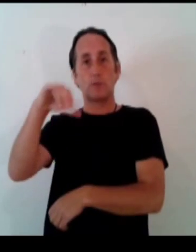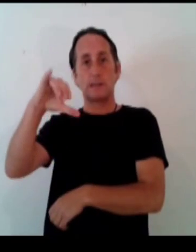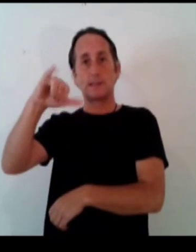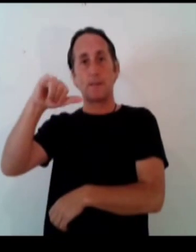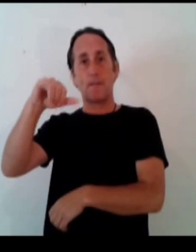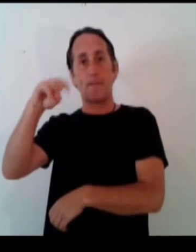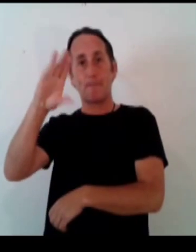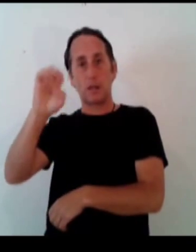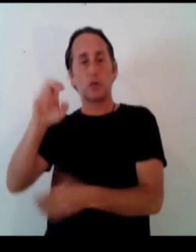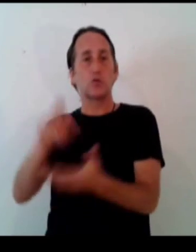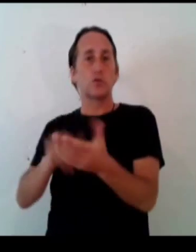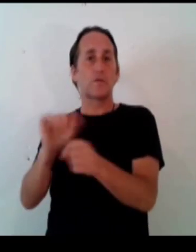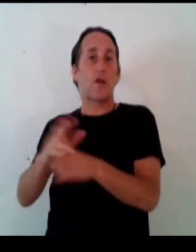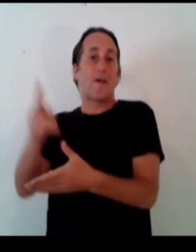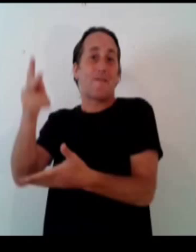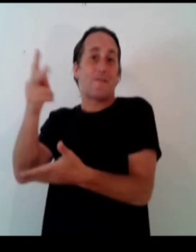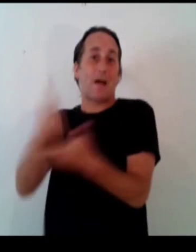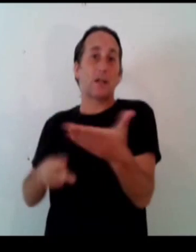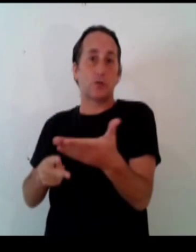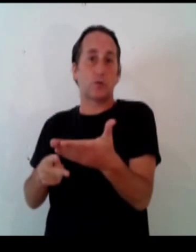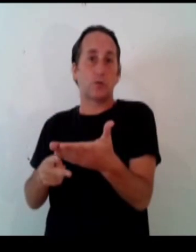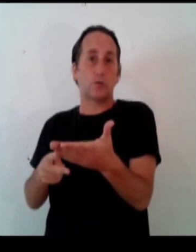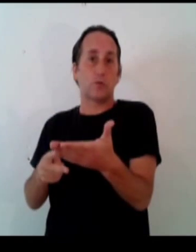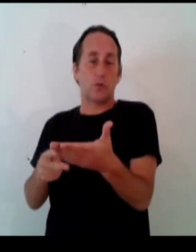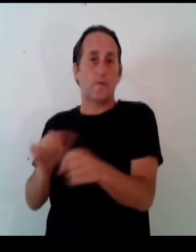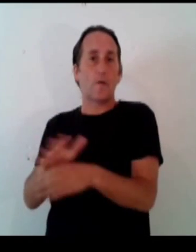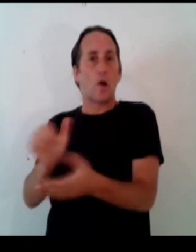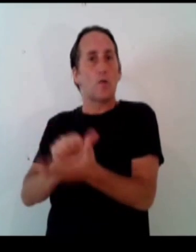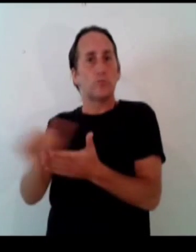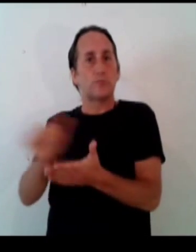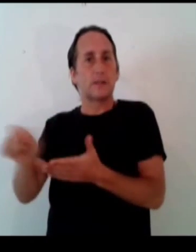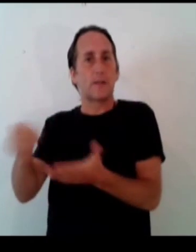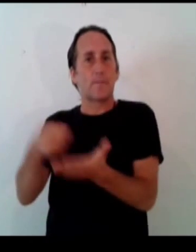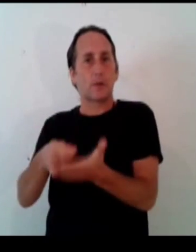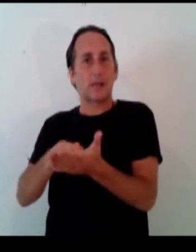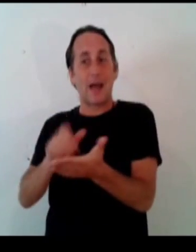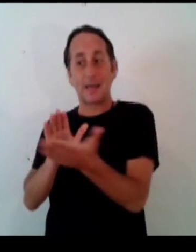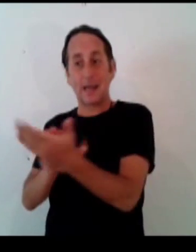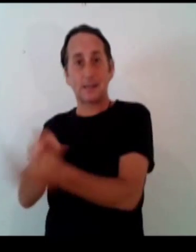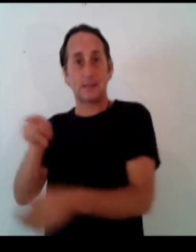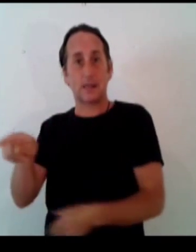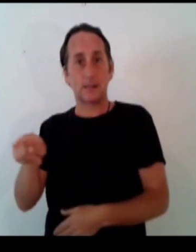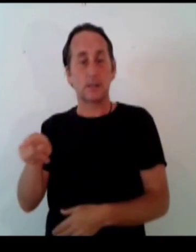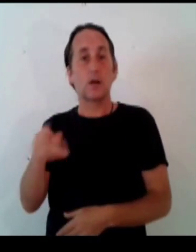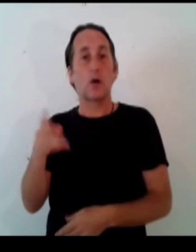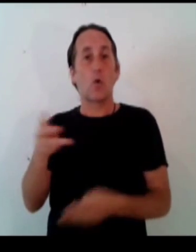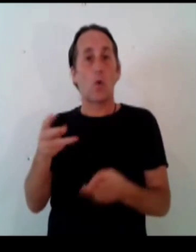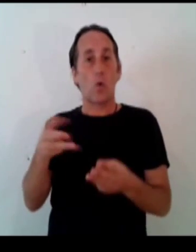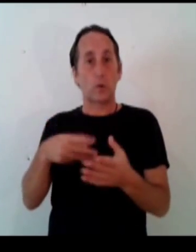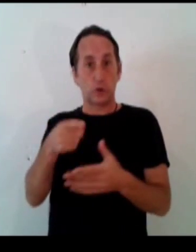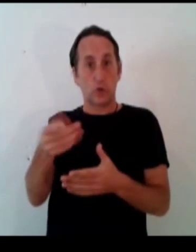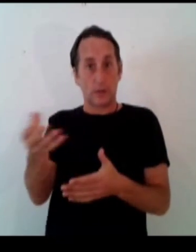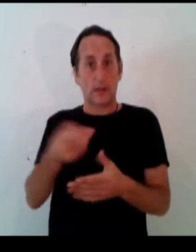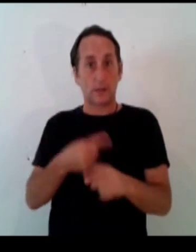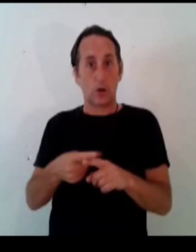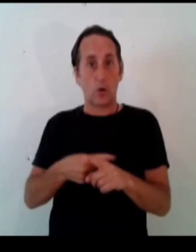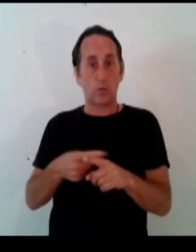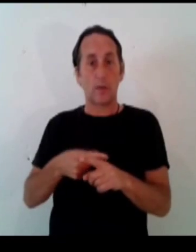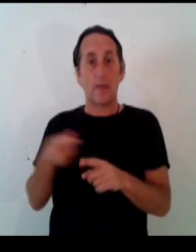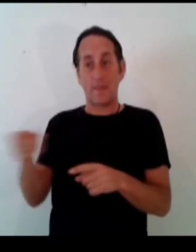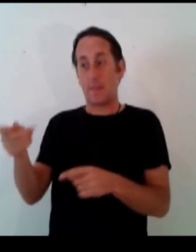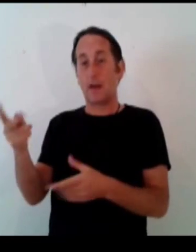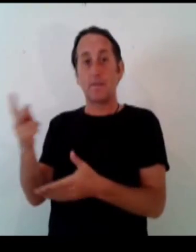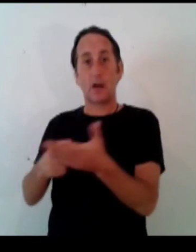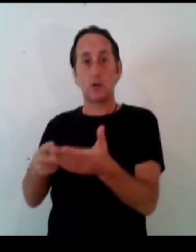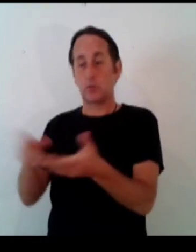used as principle to be used as value and when you get that loan that